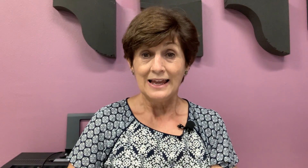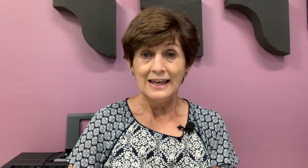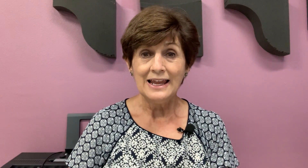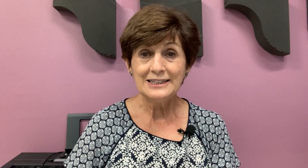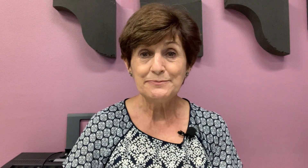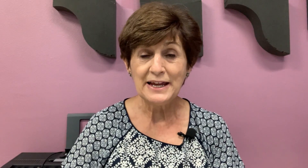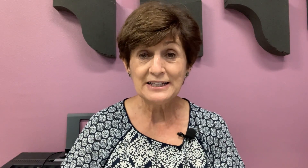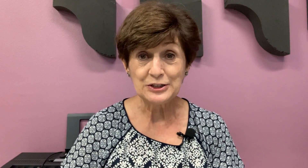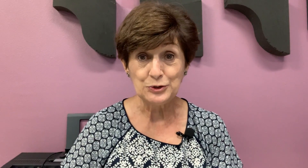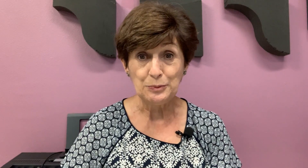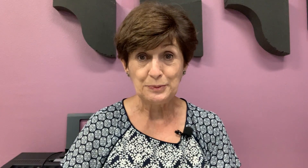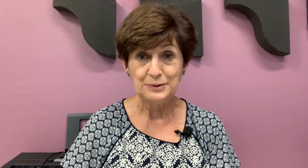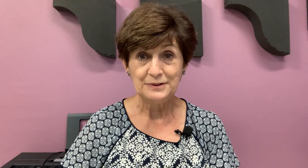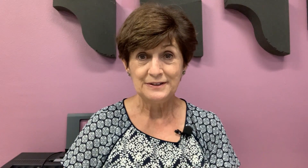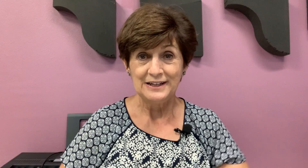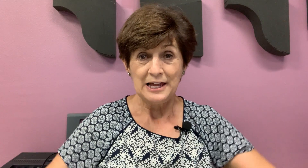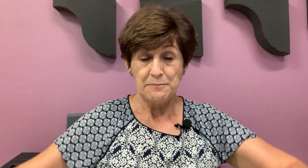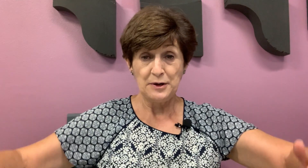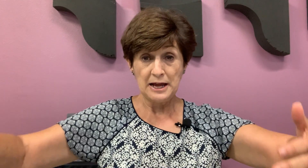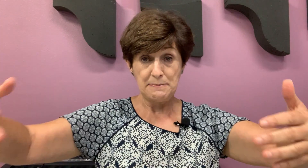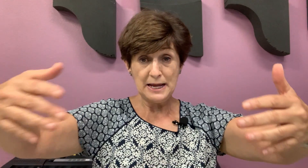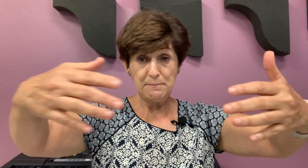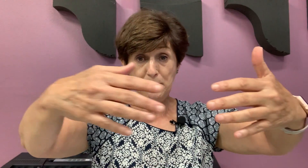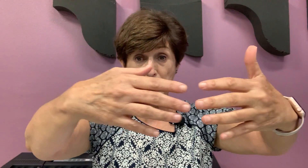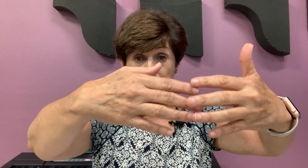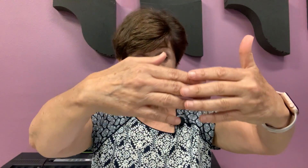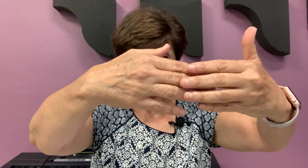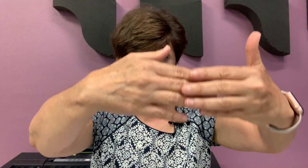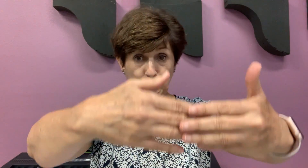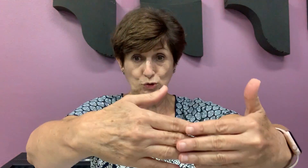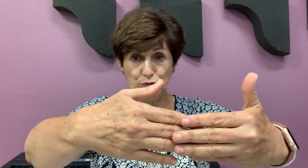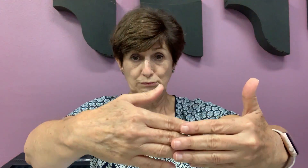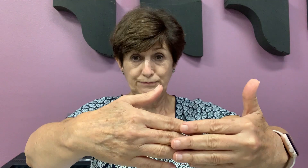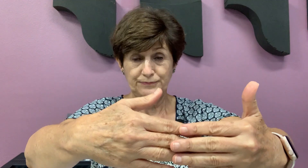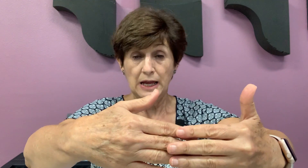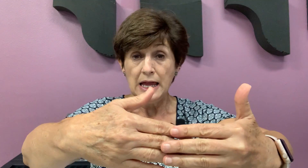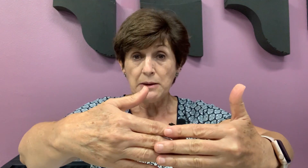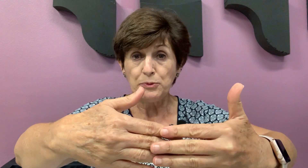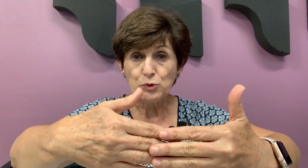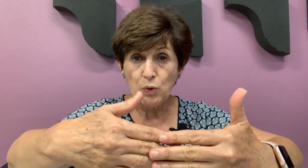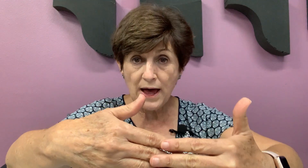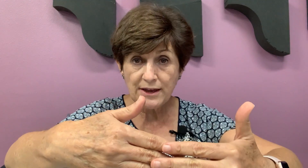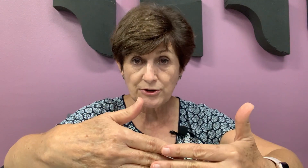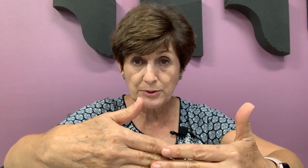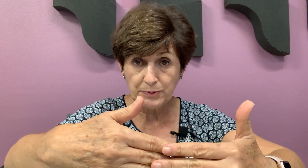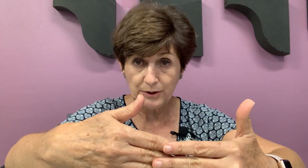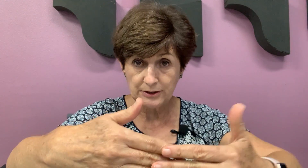Let's make soup. Bring a big pot, put water on the pot.